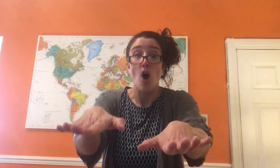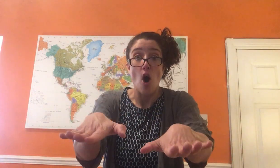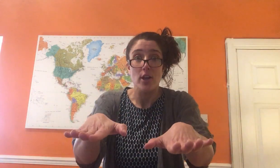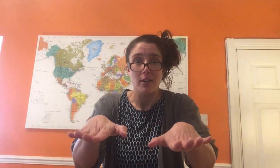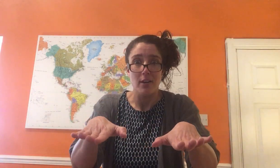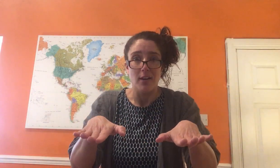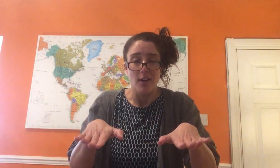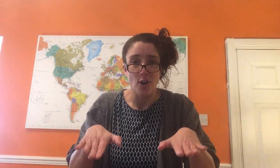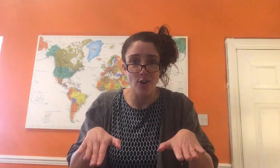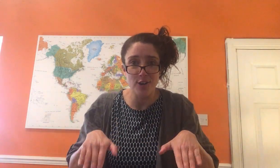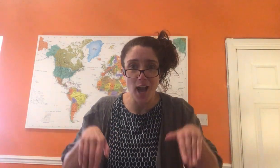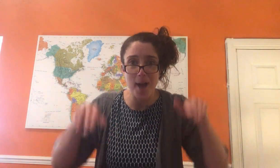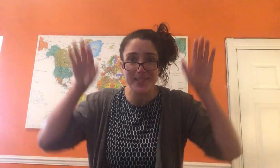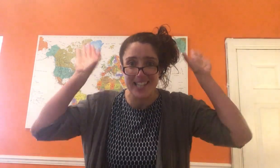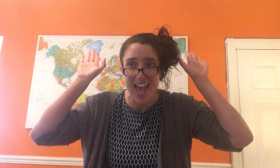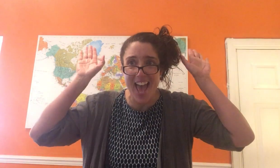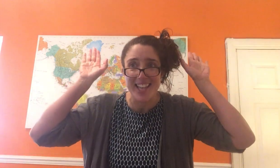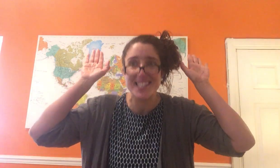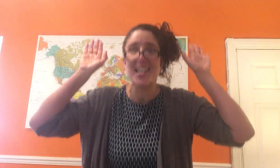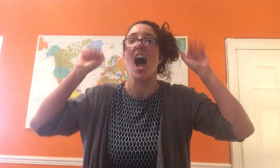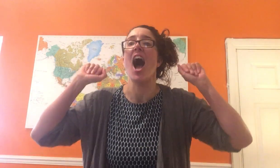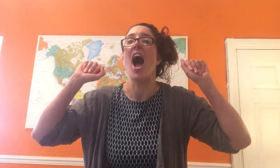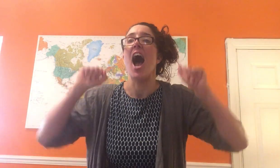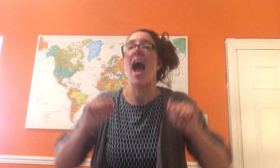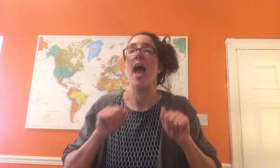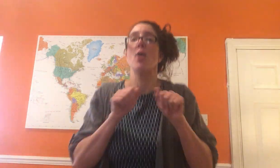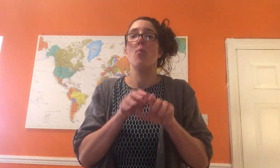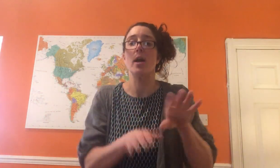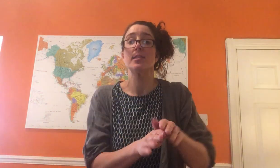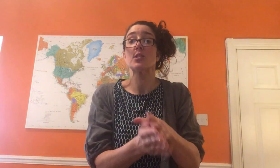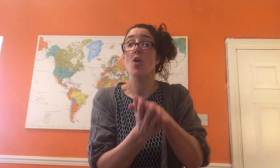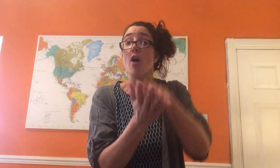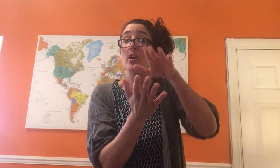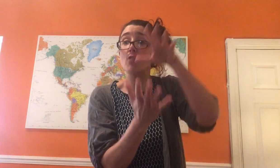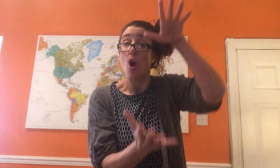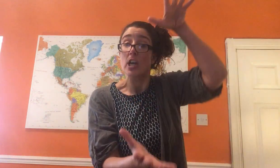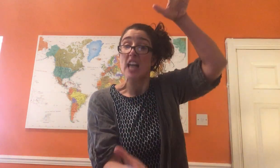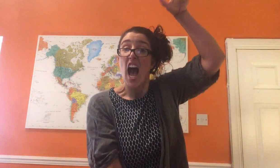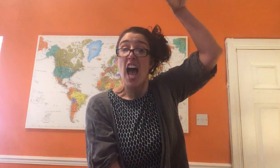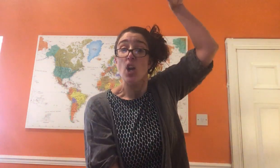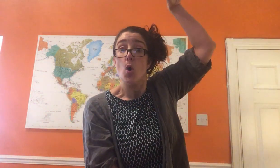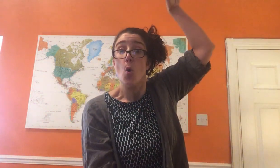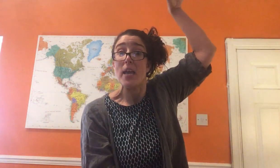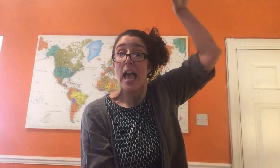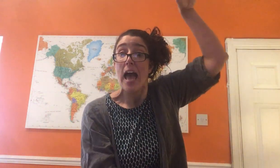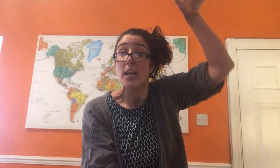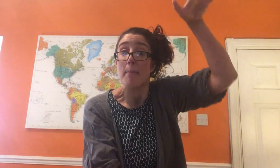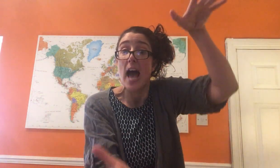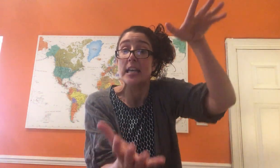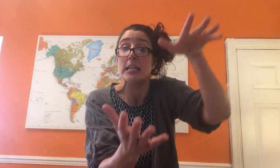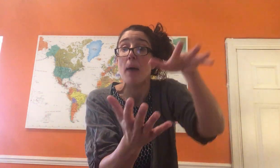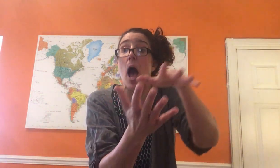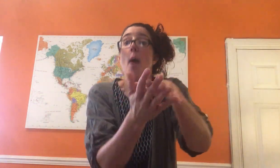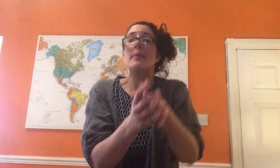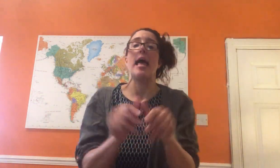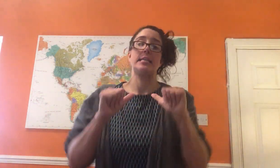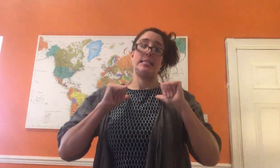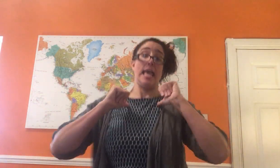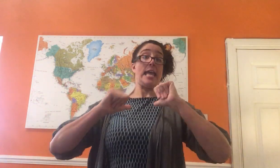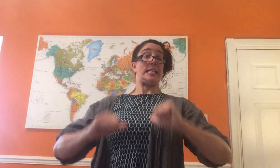audience. All went, woo! I he had a mighty smug. Dressed in